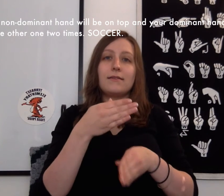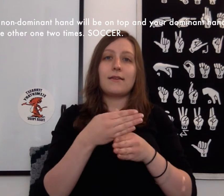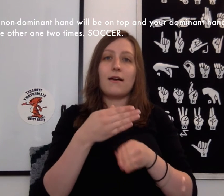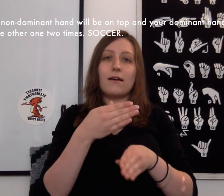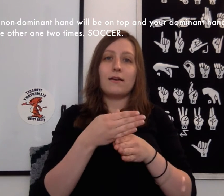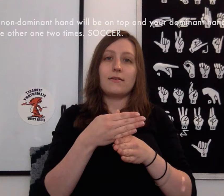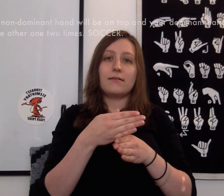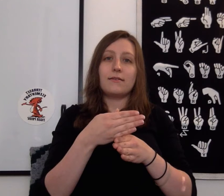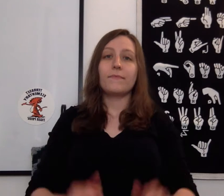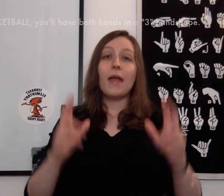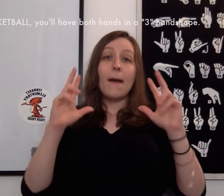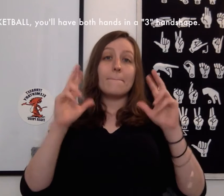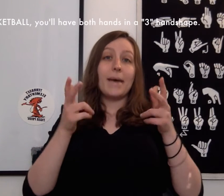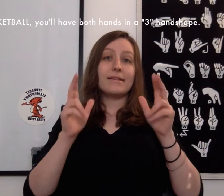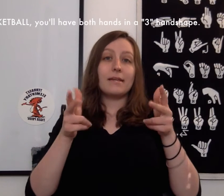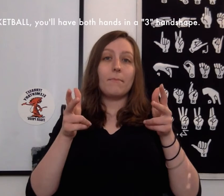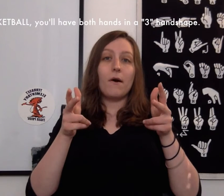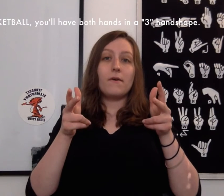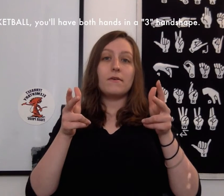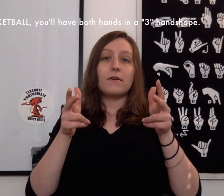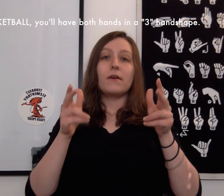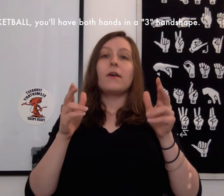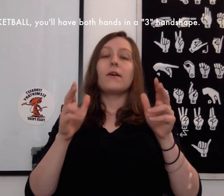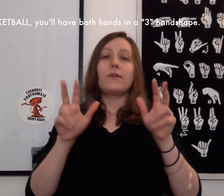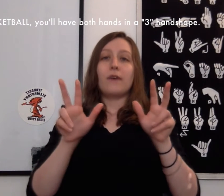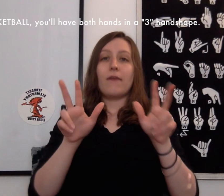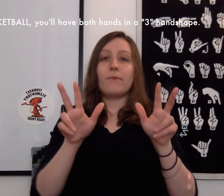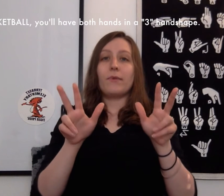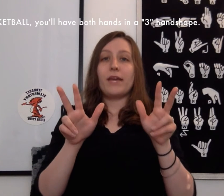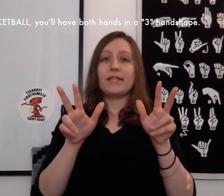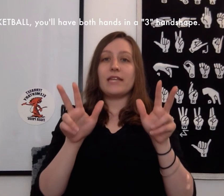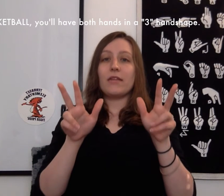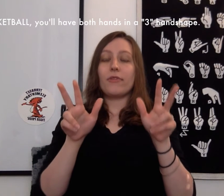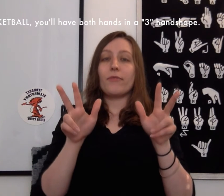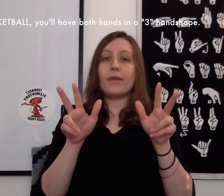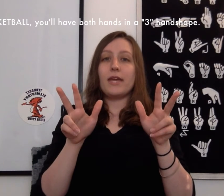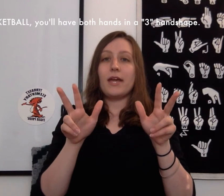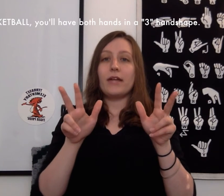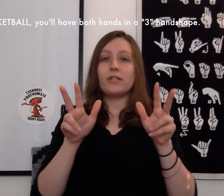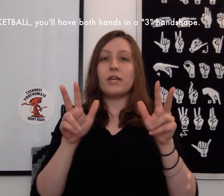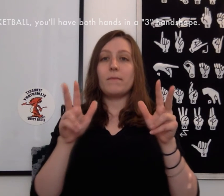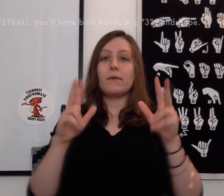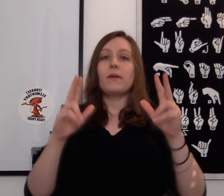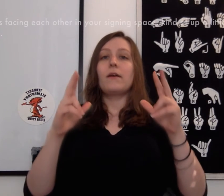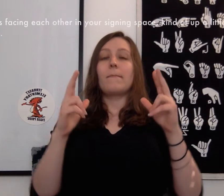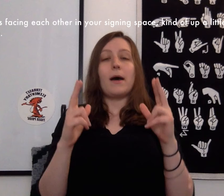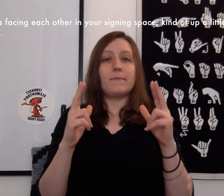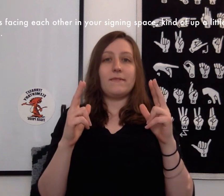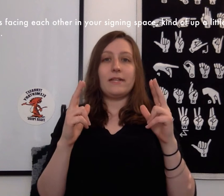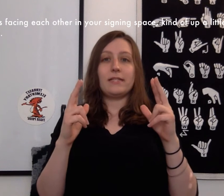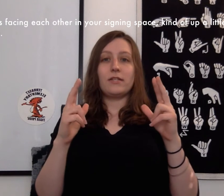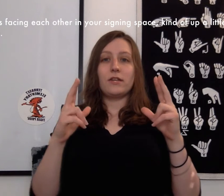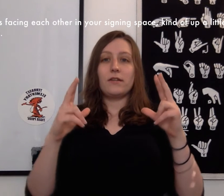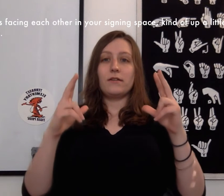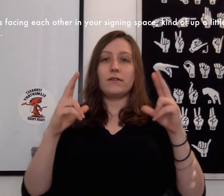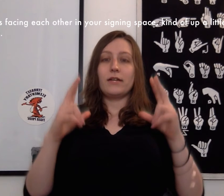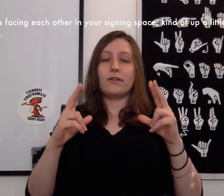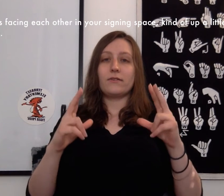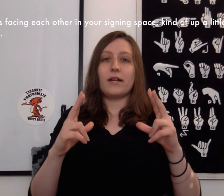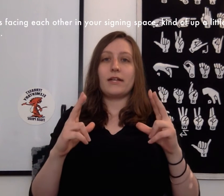Soccer. Basketball, you'll have both hands in a three handshape, palms facing each other, and your signing